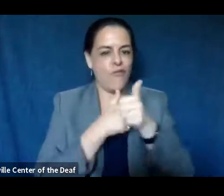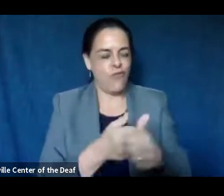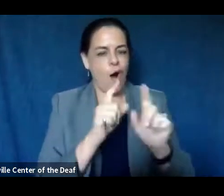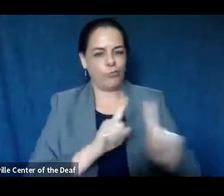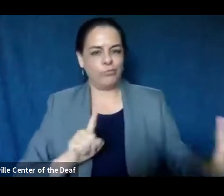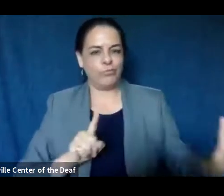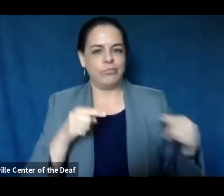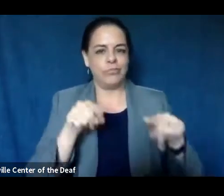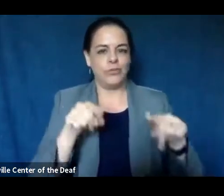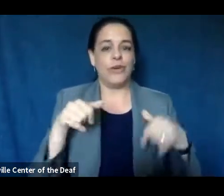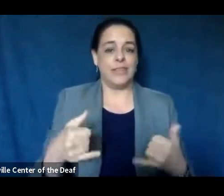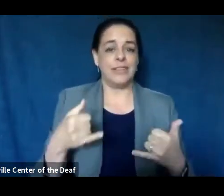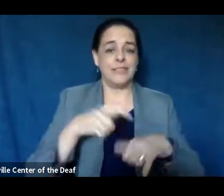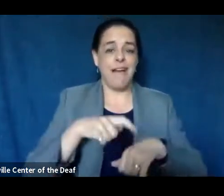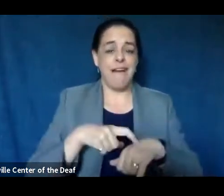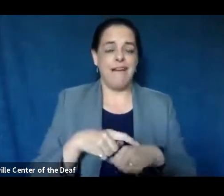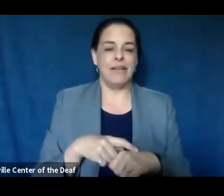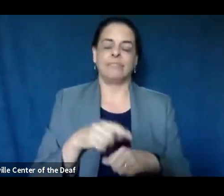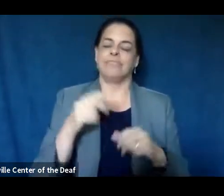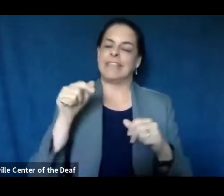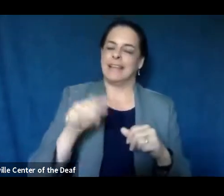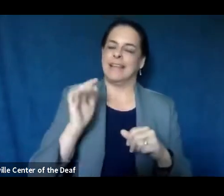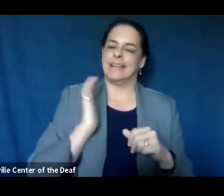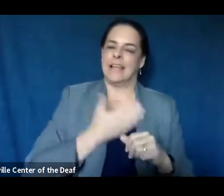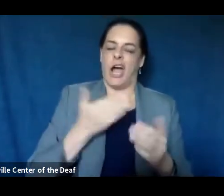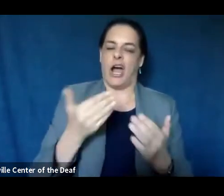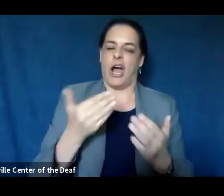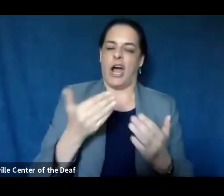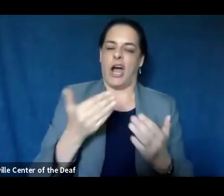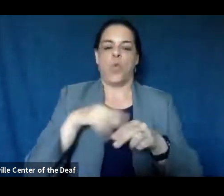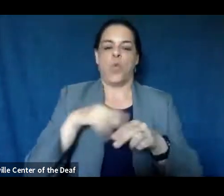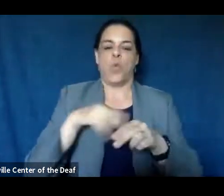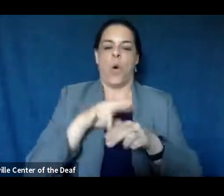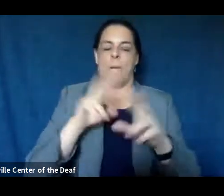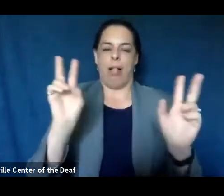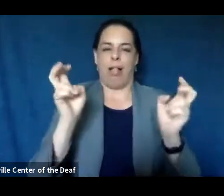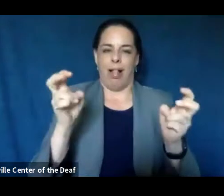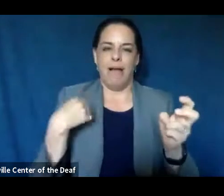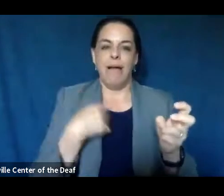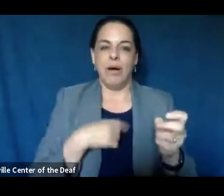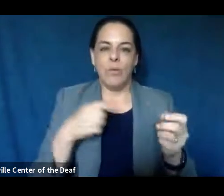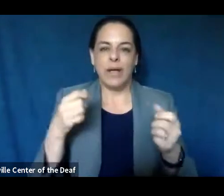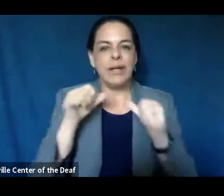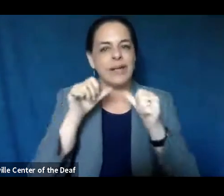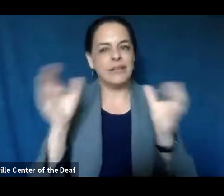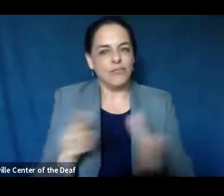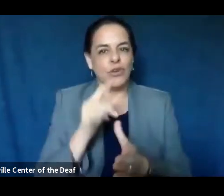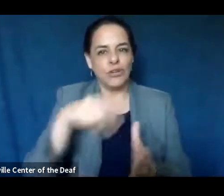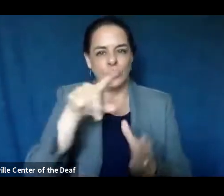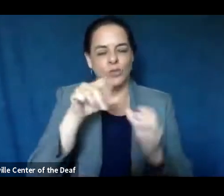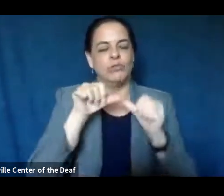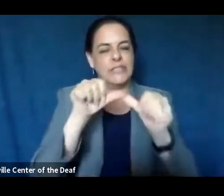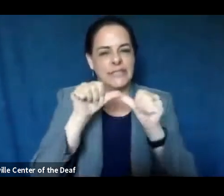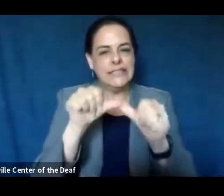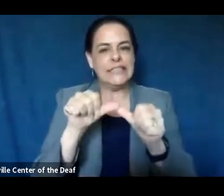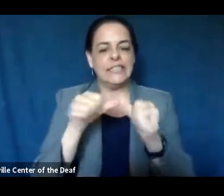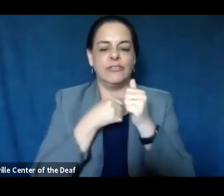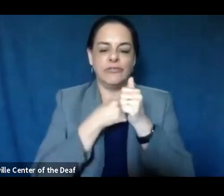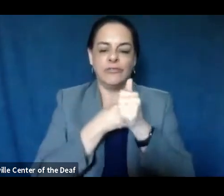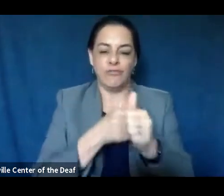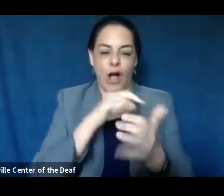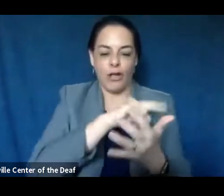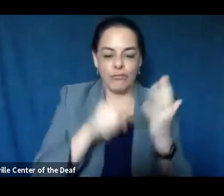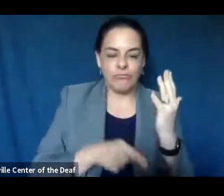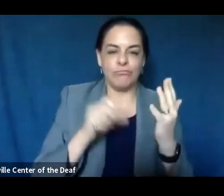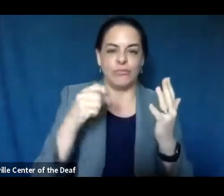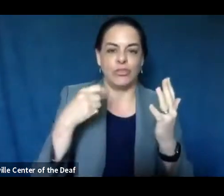situations. This is our new normal and we are urging people to continue to be vigilant to slow the spread of disease. So thank you for all